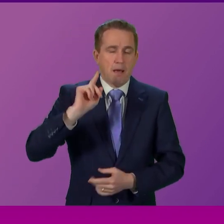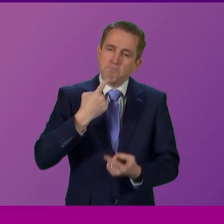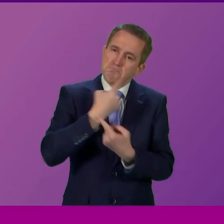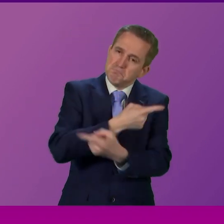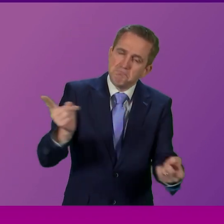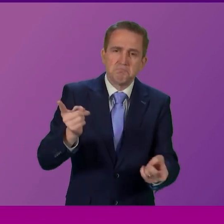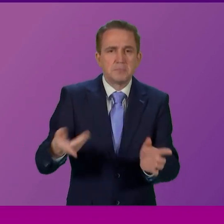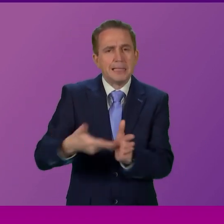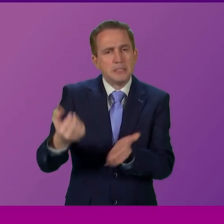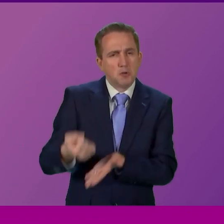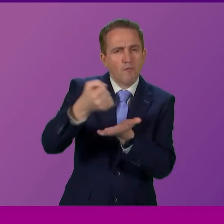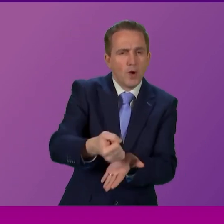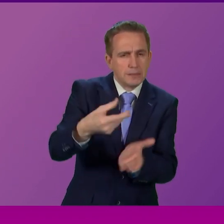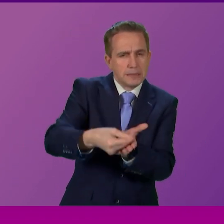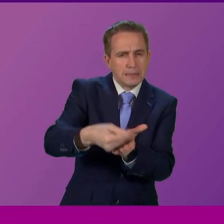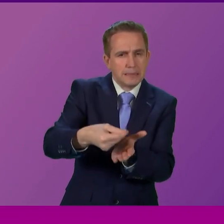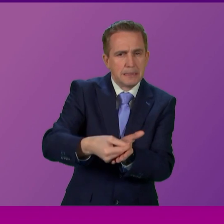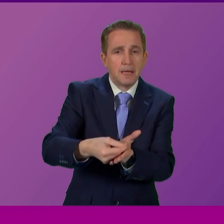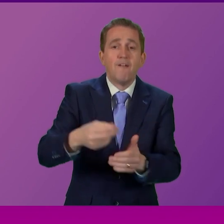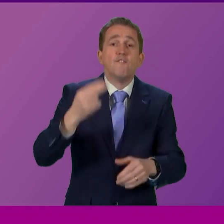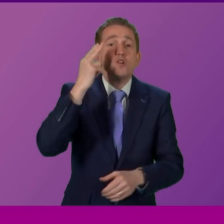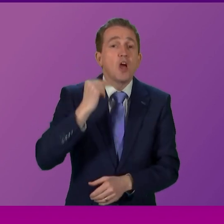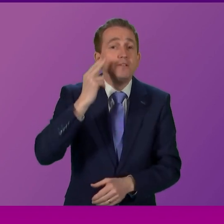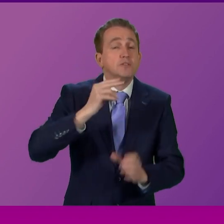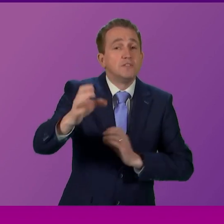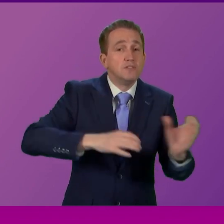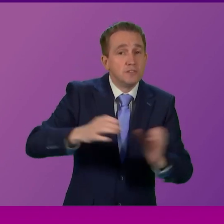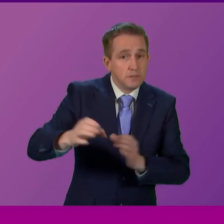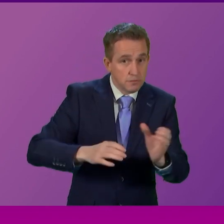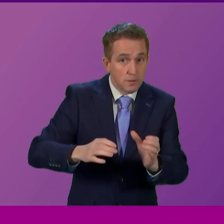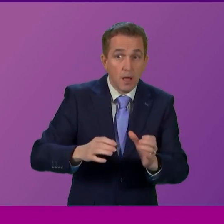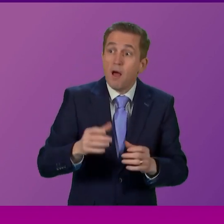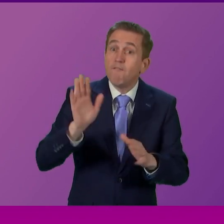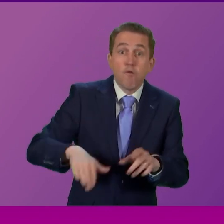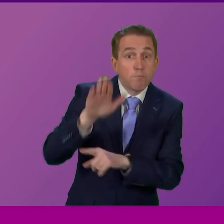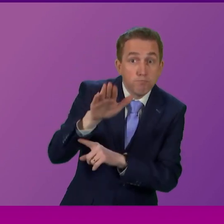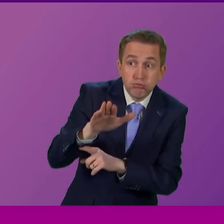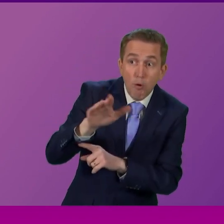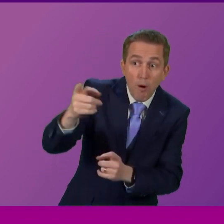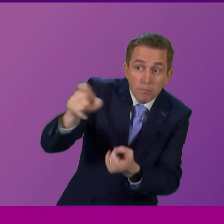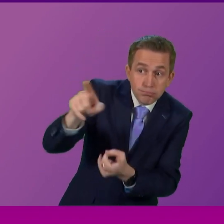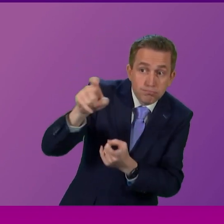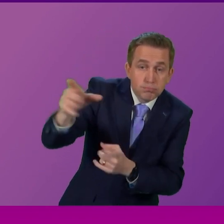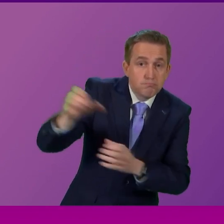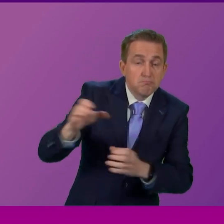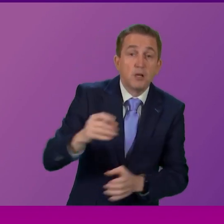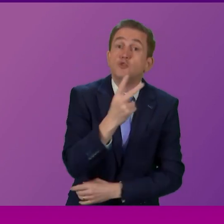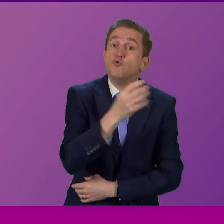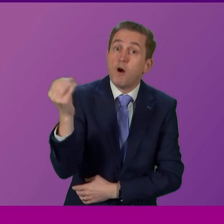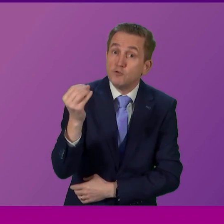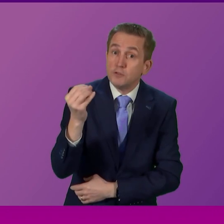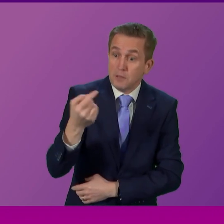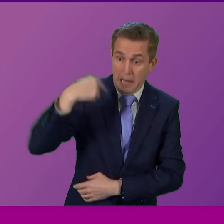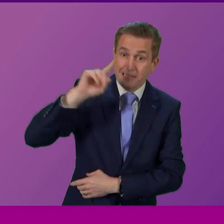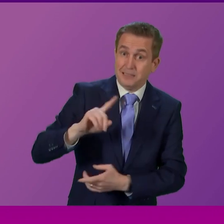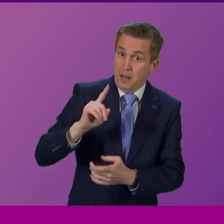funding for nurses to recruit nurses from overseas. That was 200 nurses that we committed to